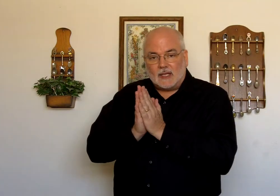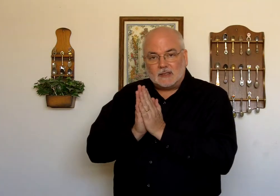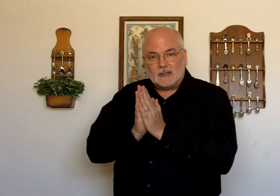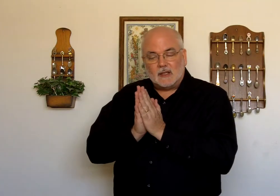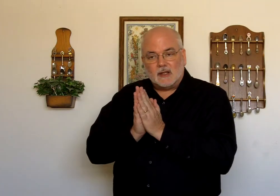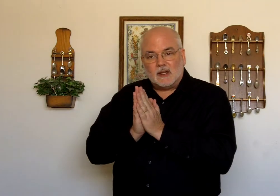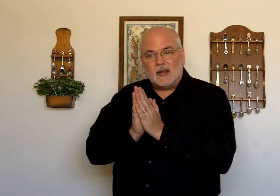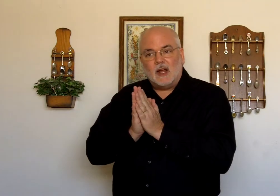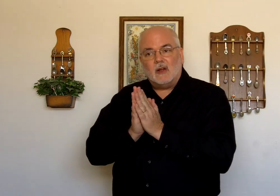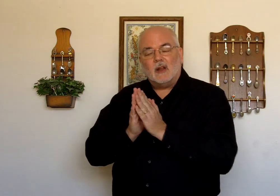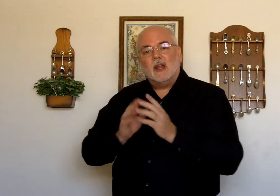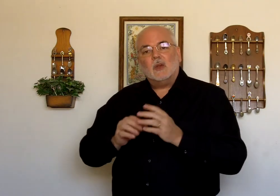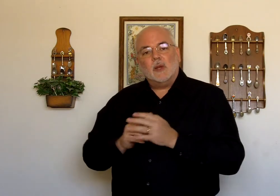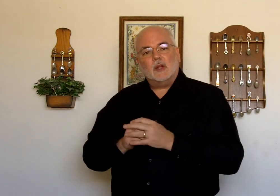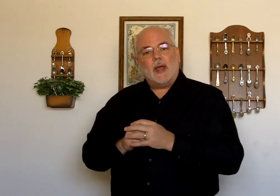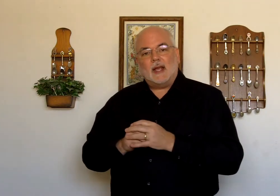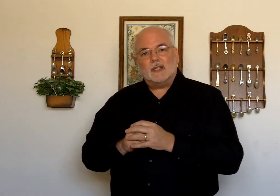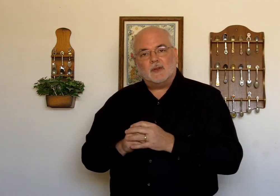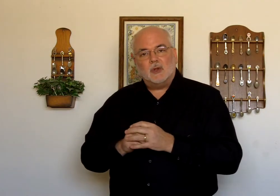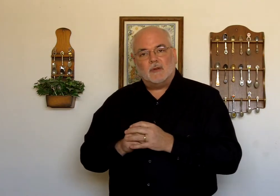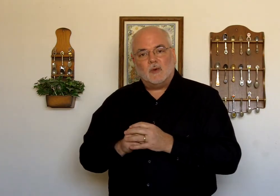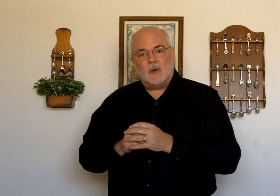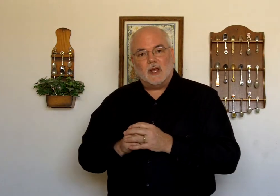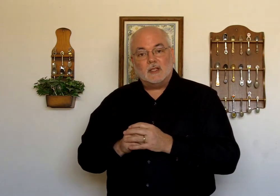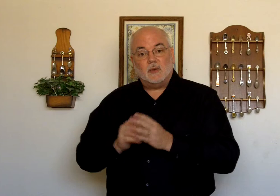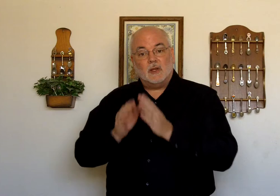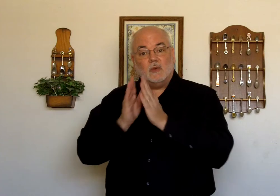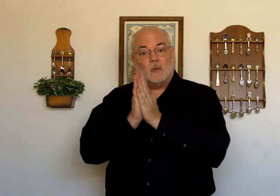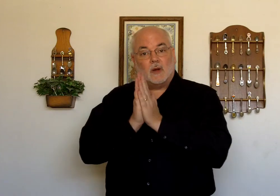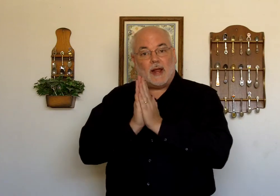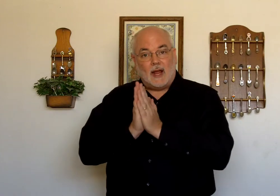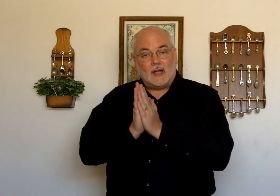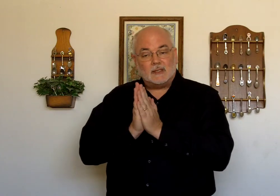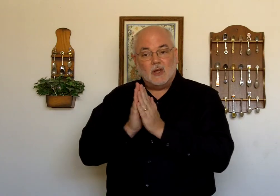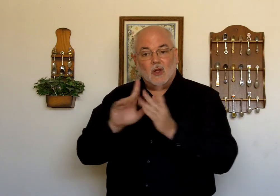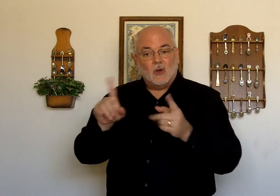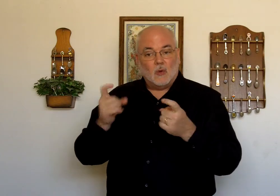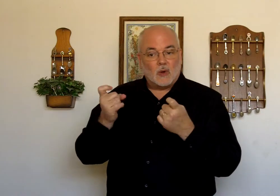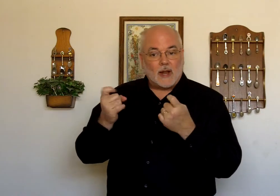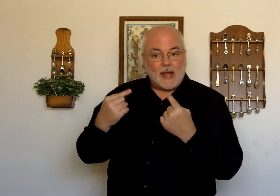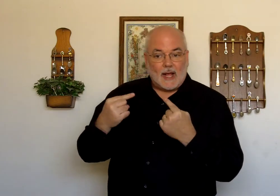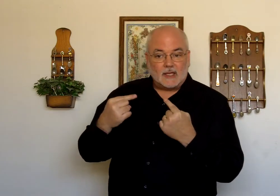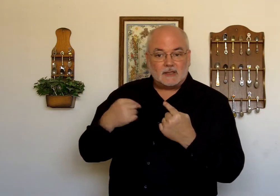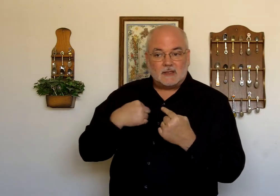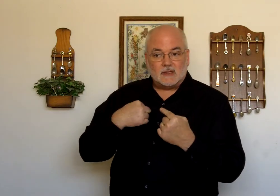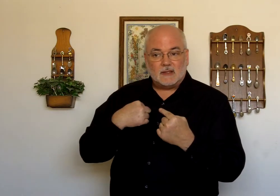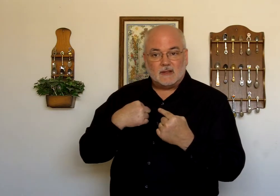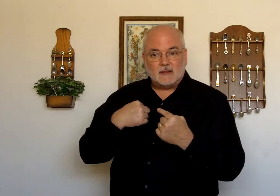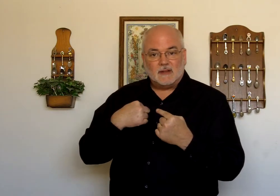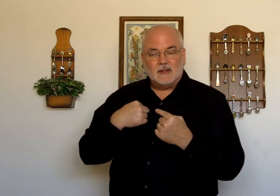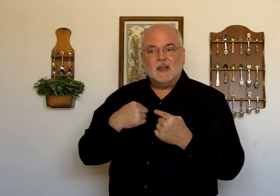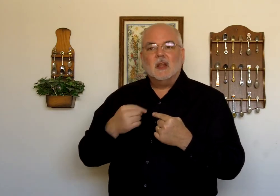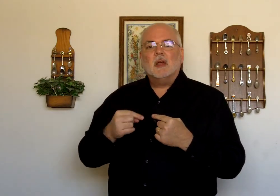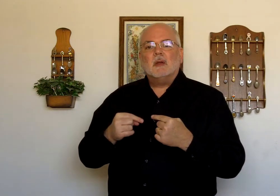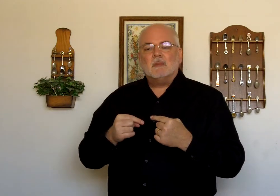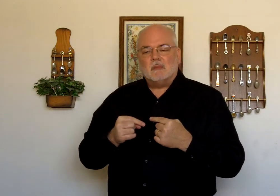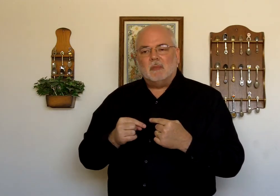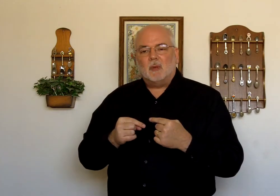Asked. Now. We can do ask of two different ways. We can do a word ask. Or asked. Asked. But